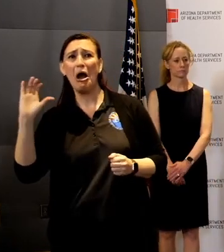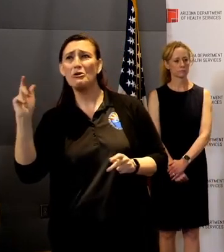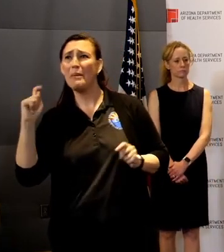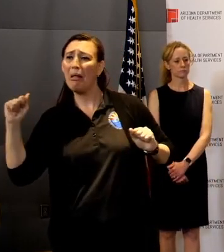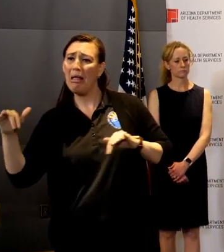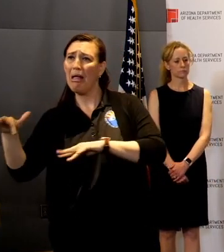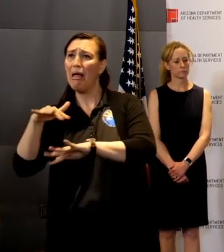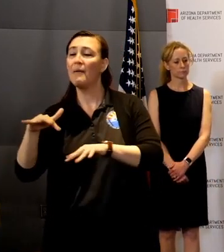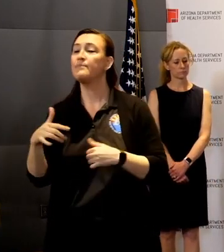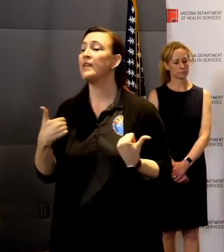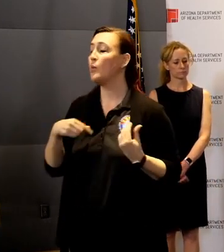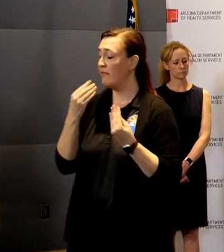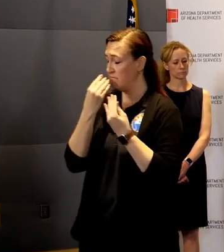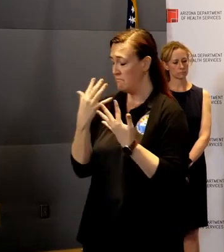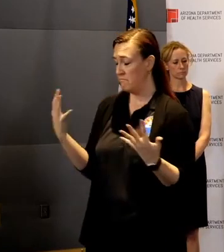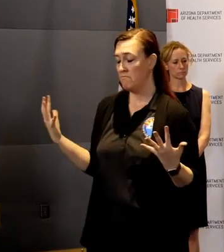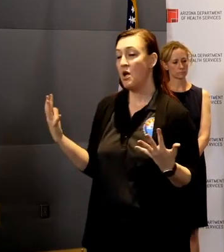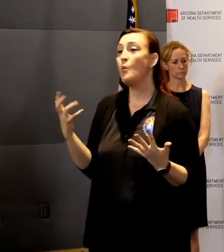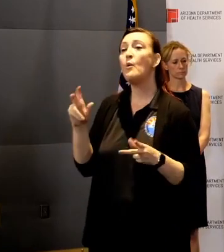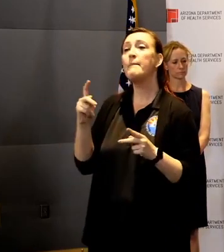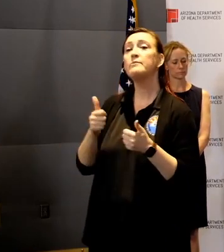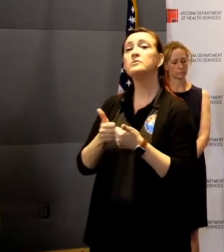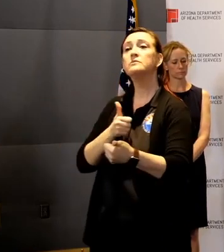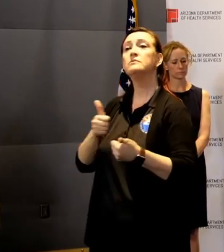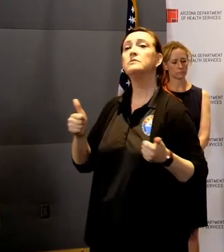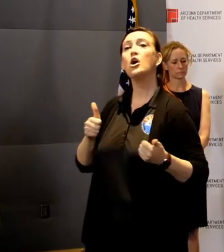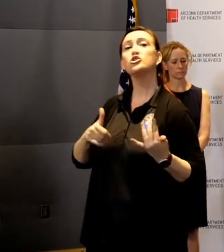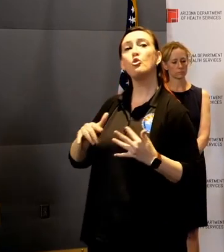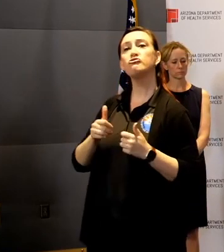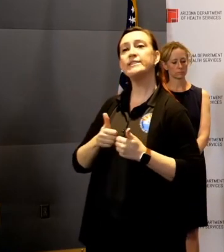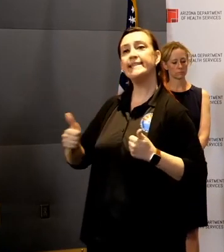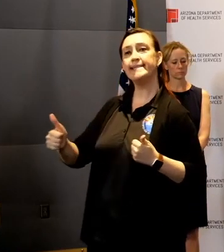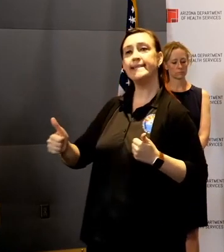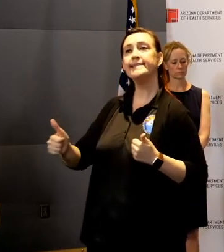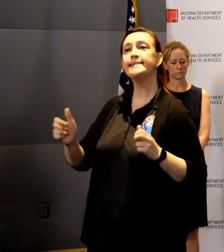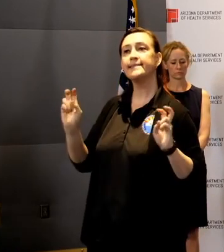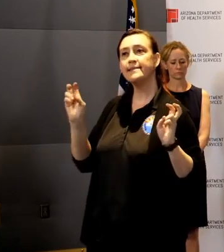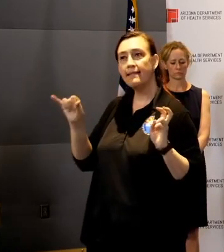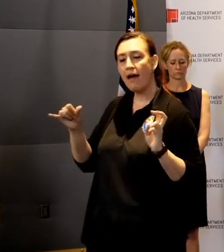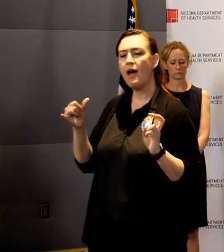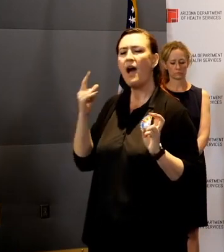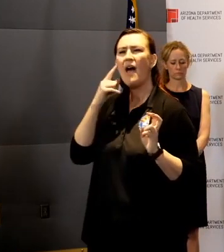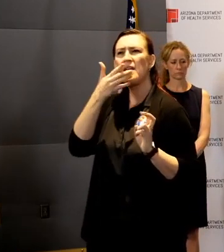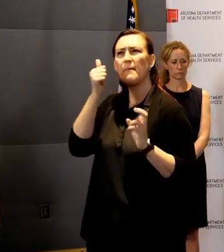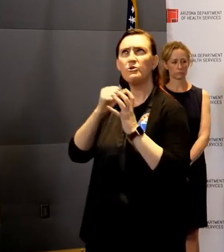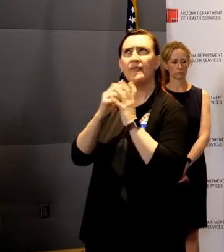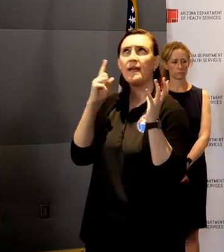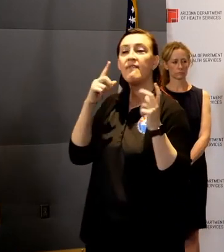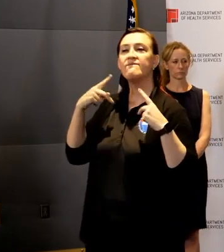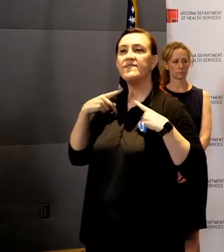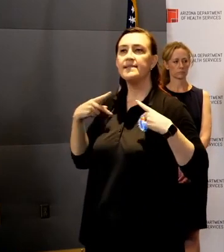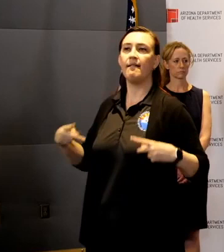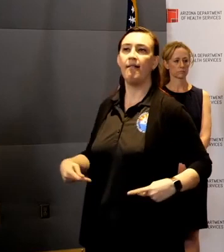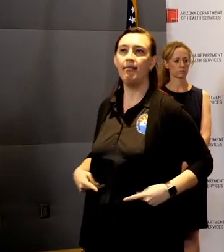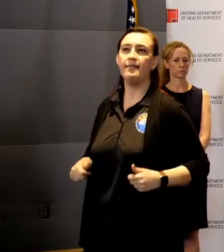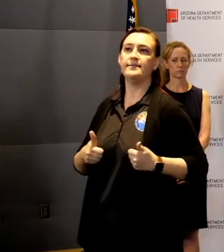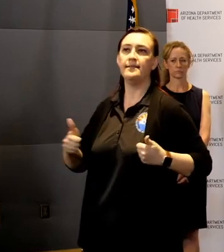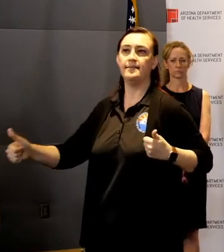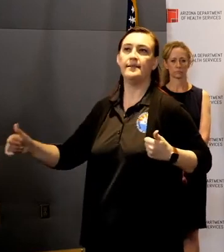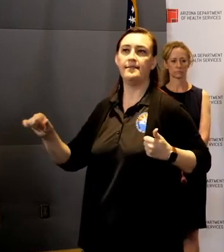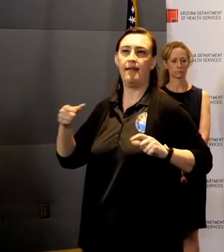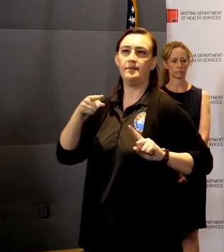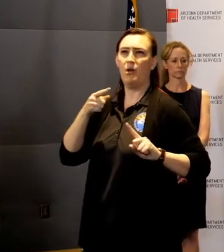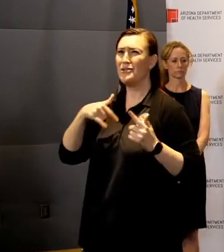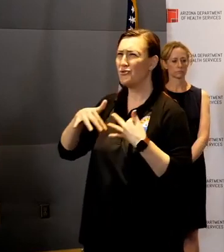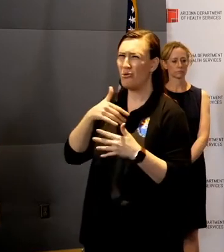We want people to social distance. I think a better way to think of that is to physically distance. I was with